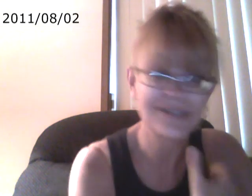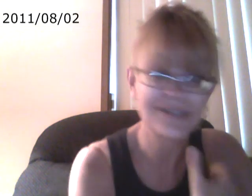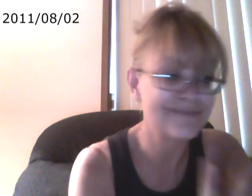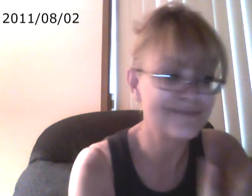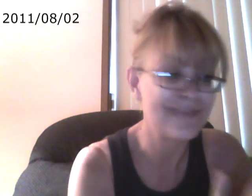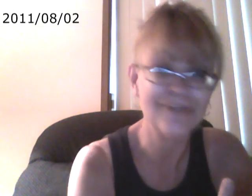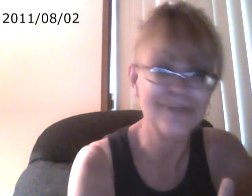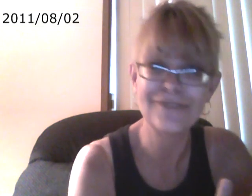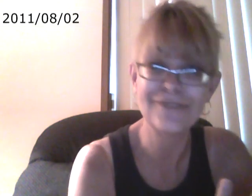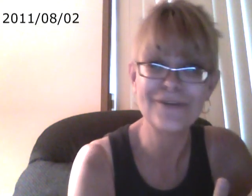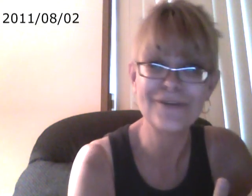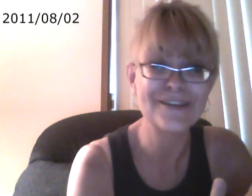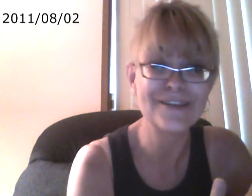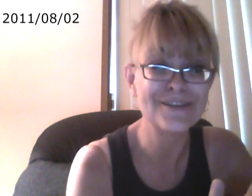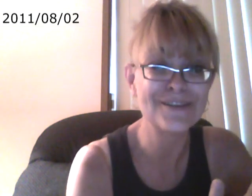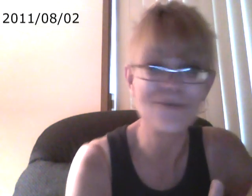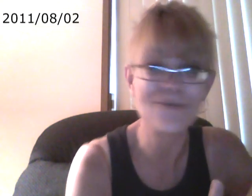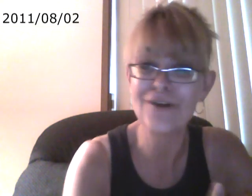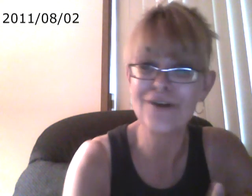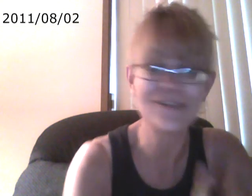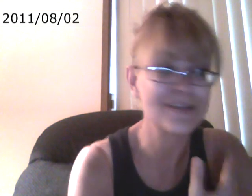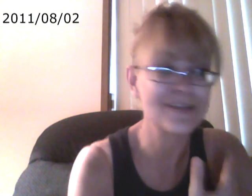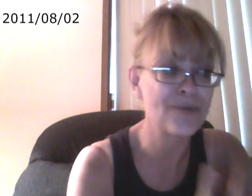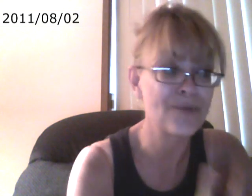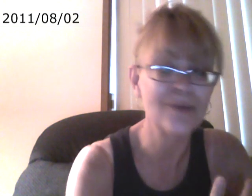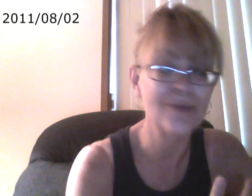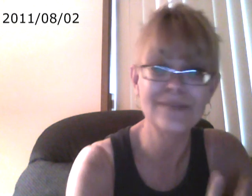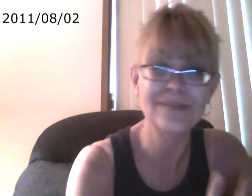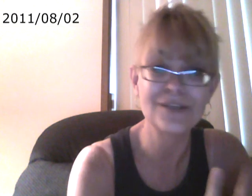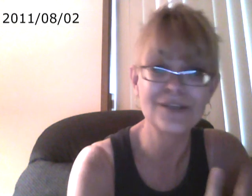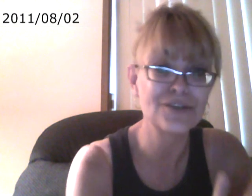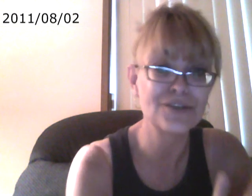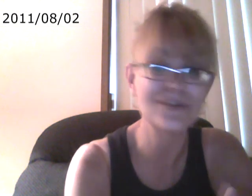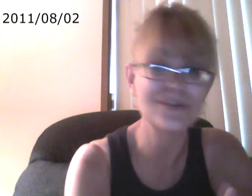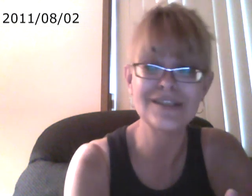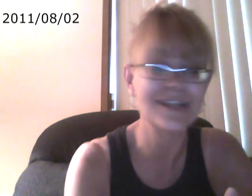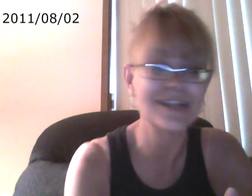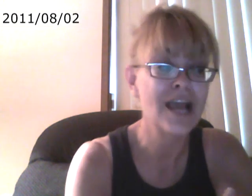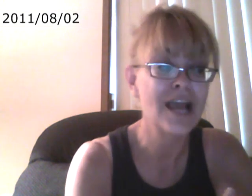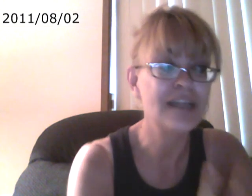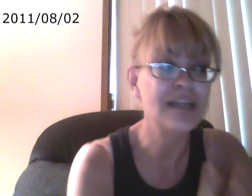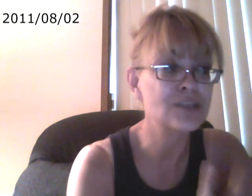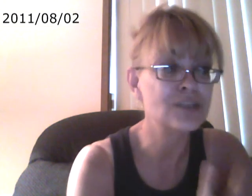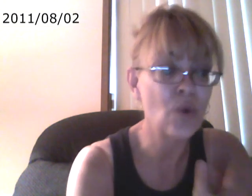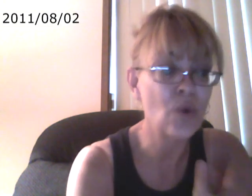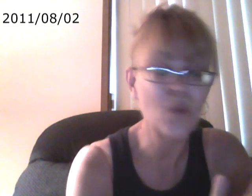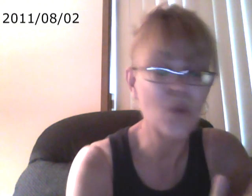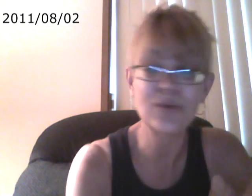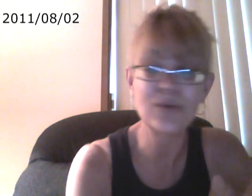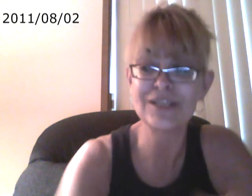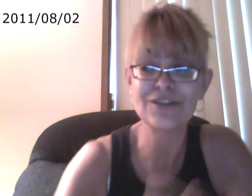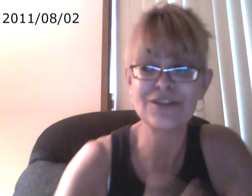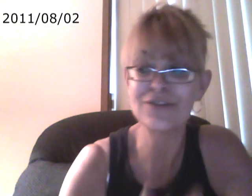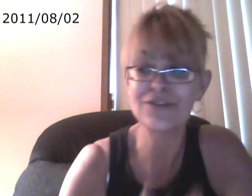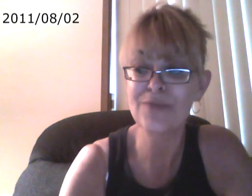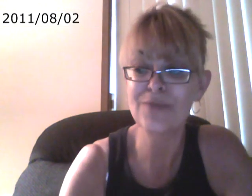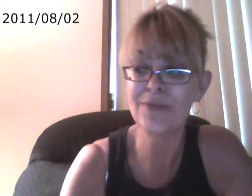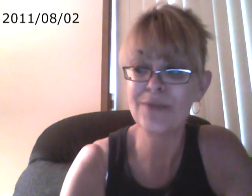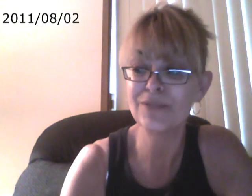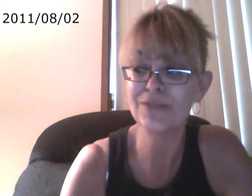heavily focused on this water, the problem, the excuses. And I did the whole process. As soon as a problem showed